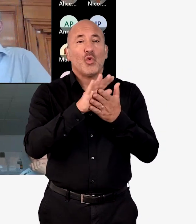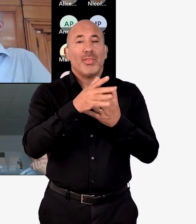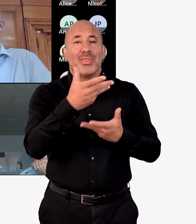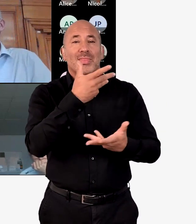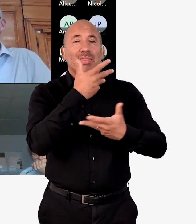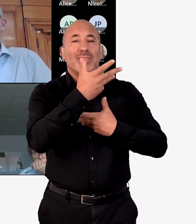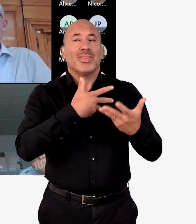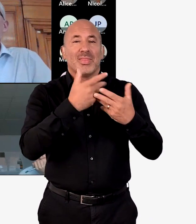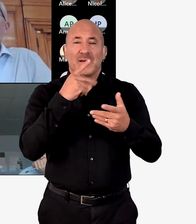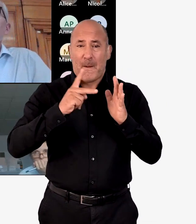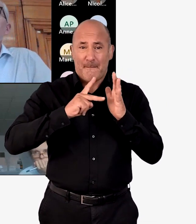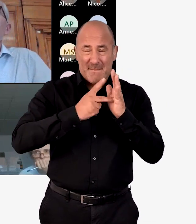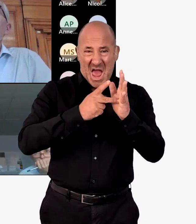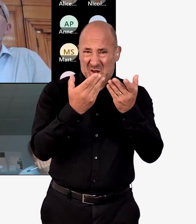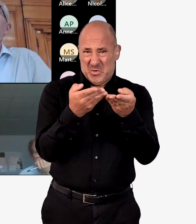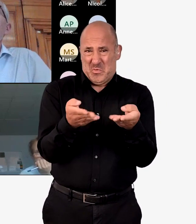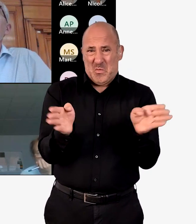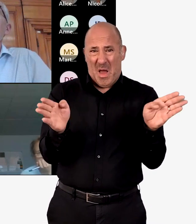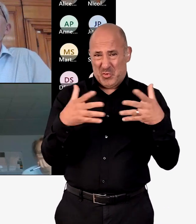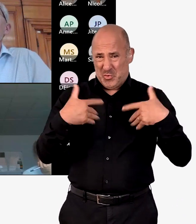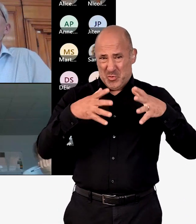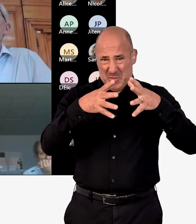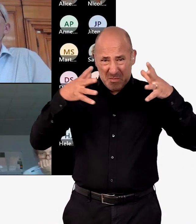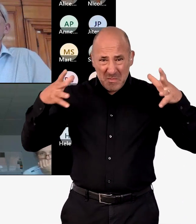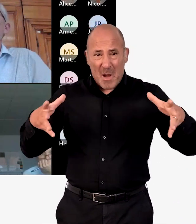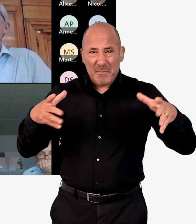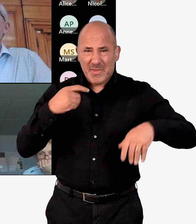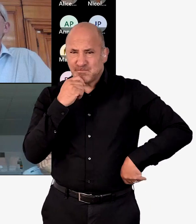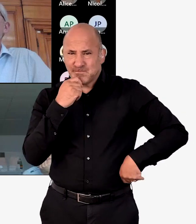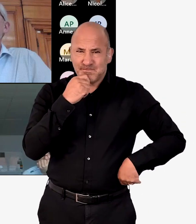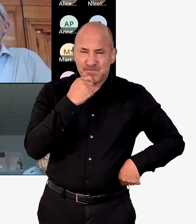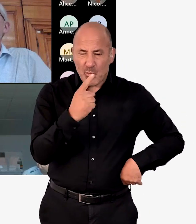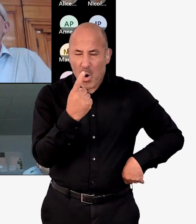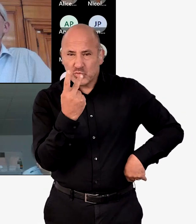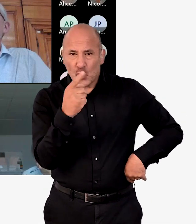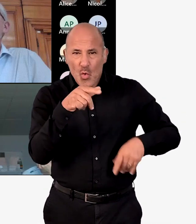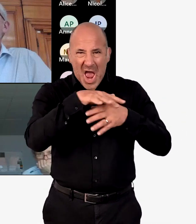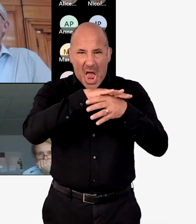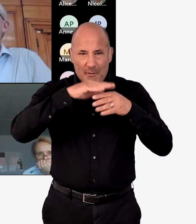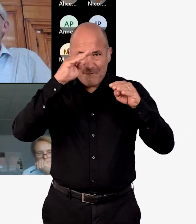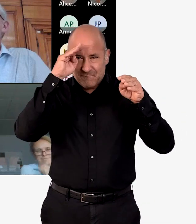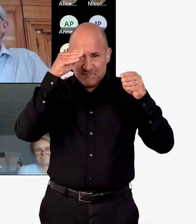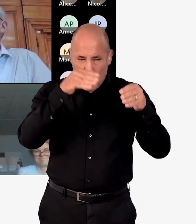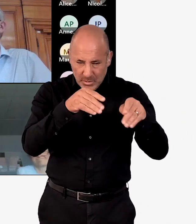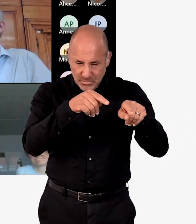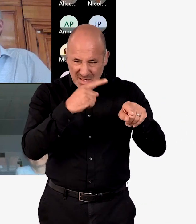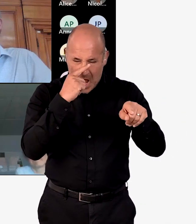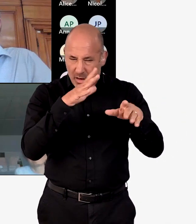going back to what Arouf was saying about the plan being quite wide and quite big and thinking